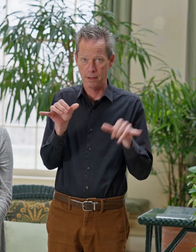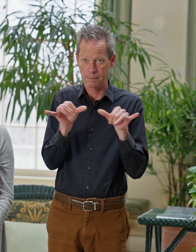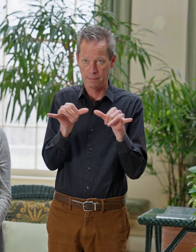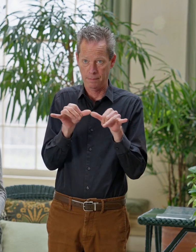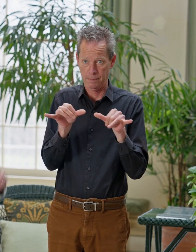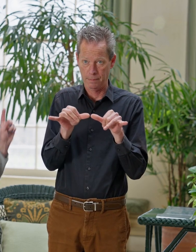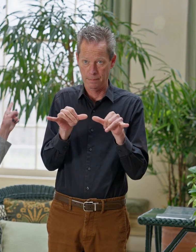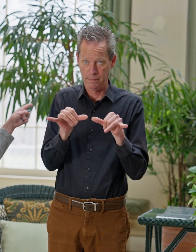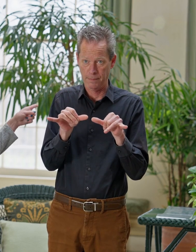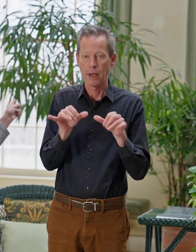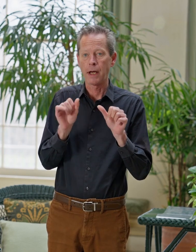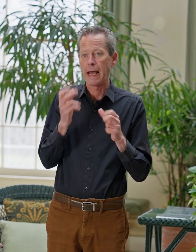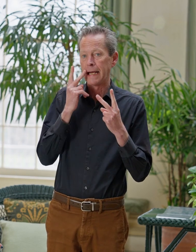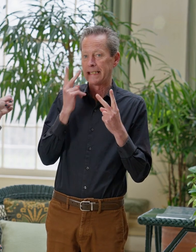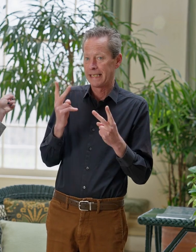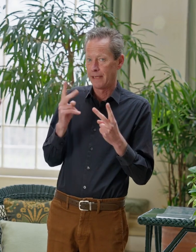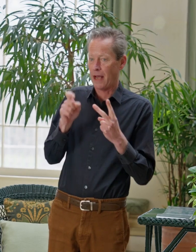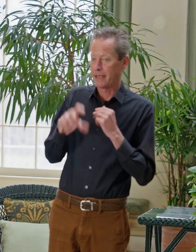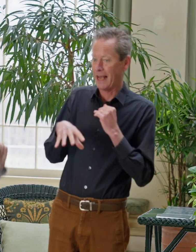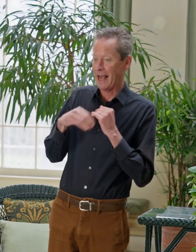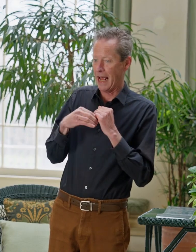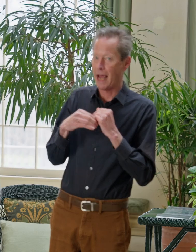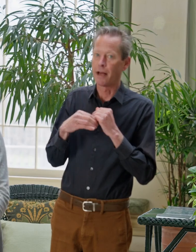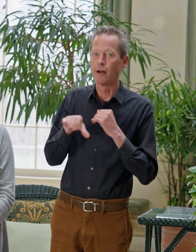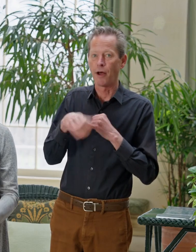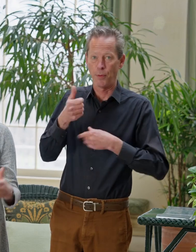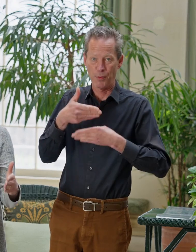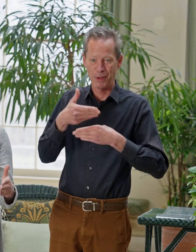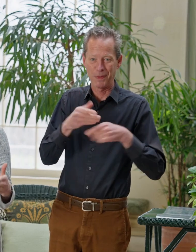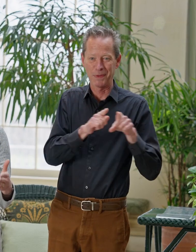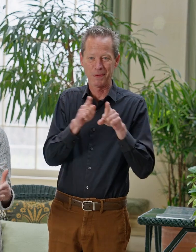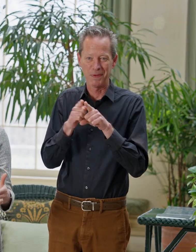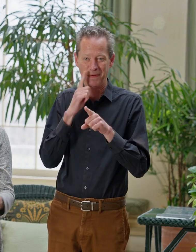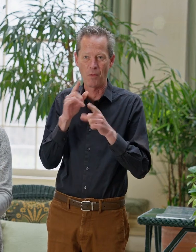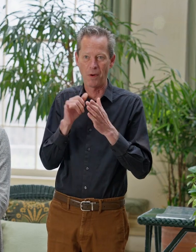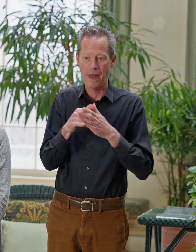And you can see we've had to add an extra bay of windows for that rectangular room.